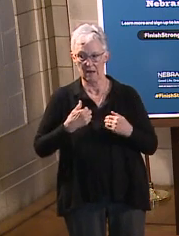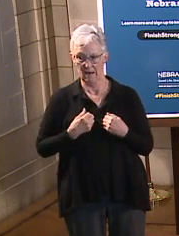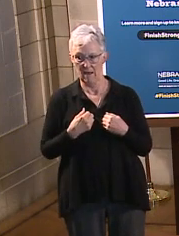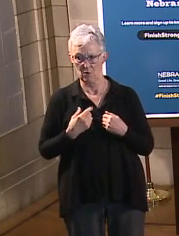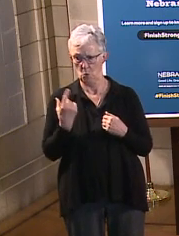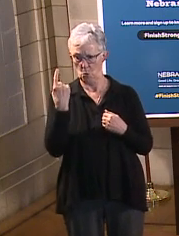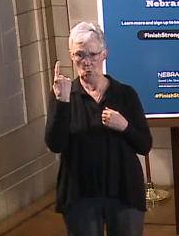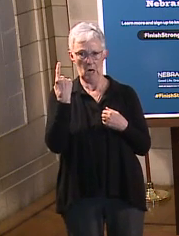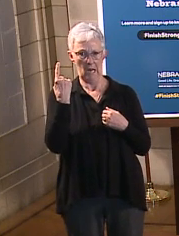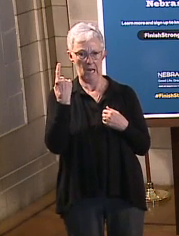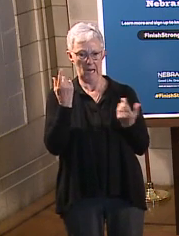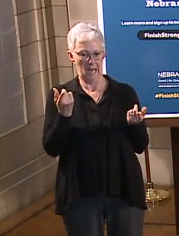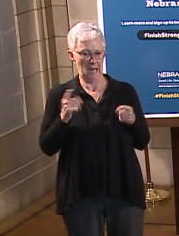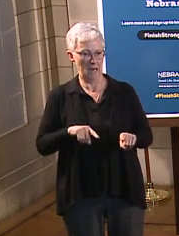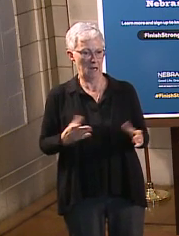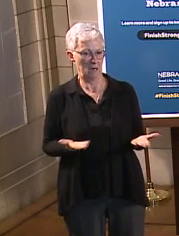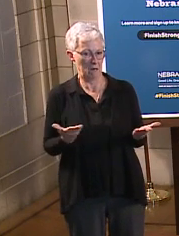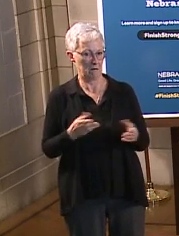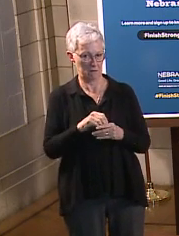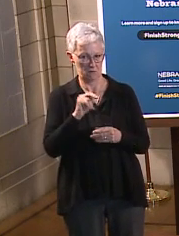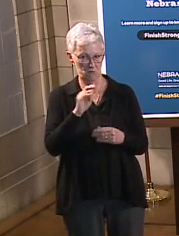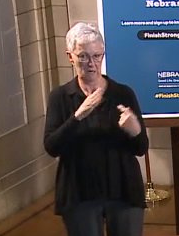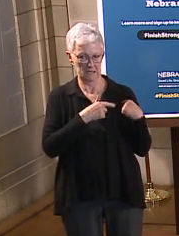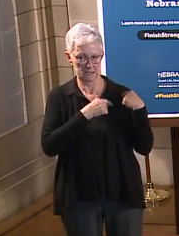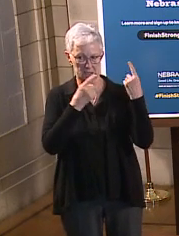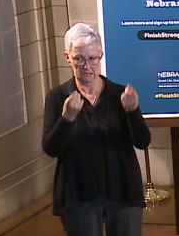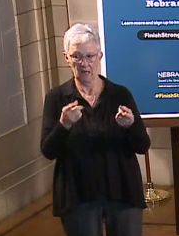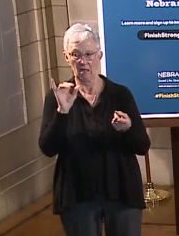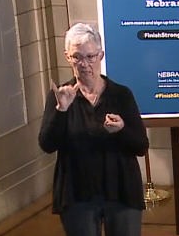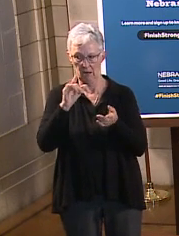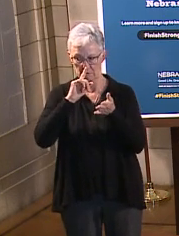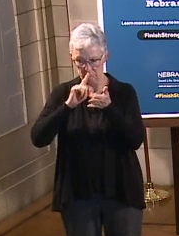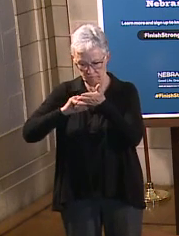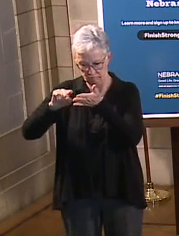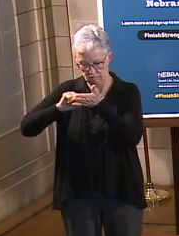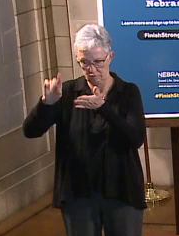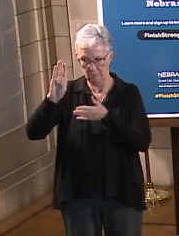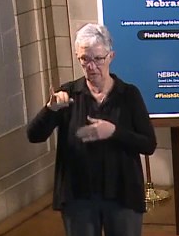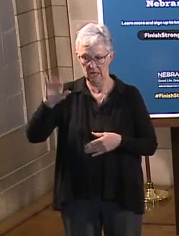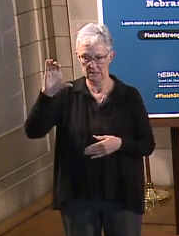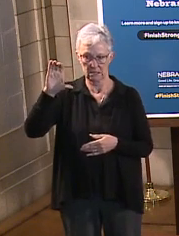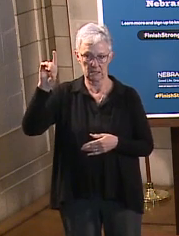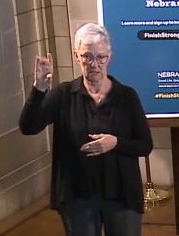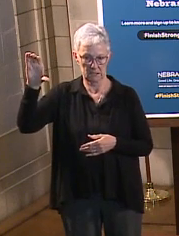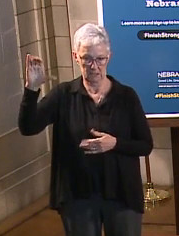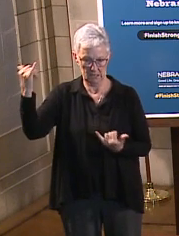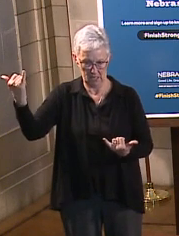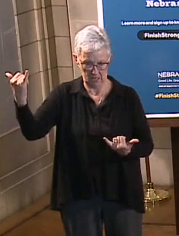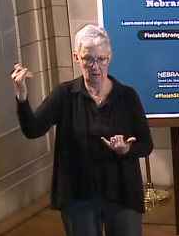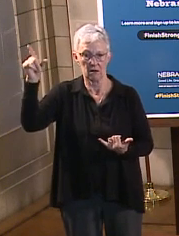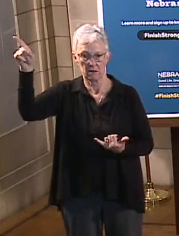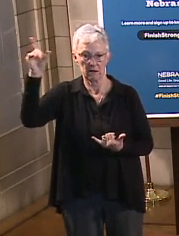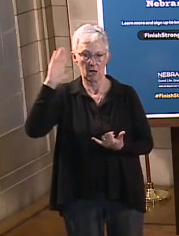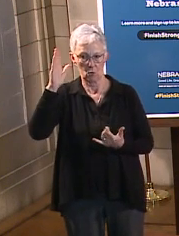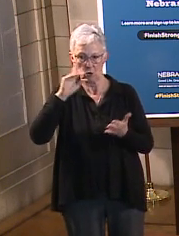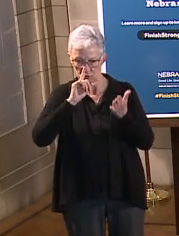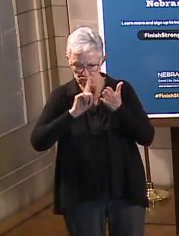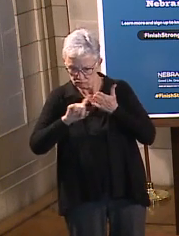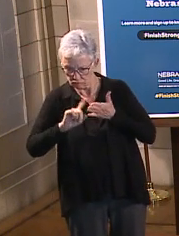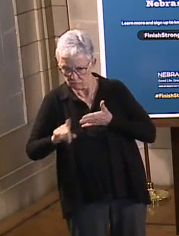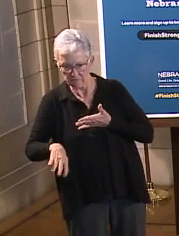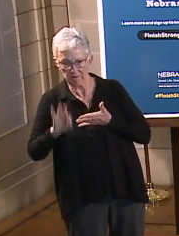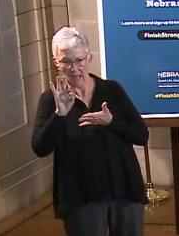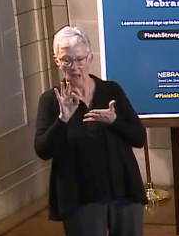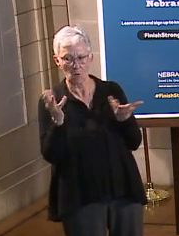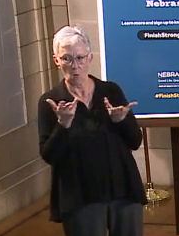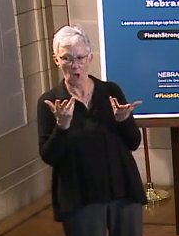And as Felicia also indicated, that is being investigated by the CDC. So all these reports, if there's anything that